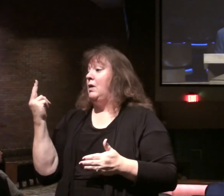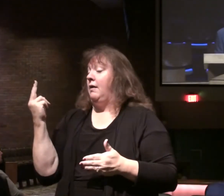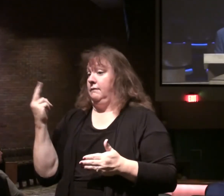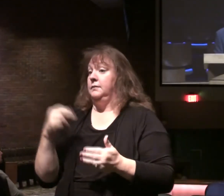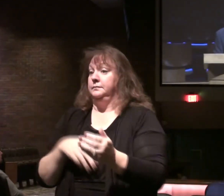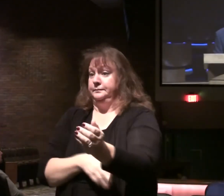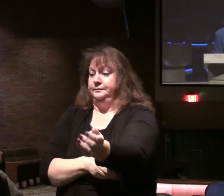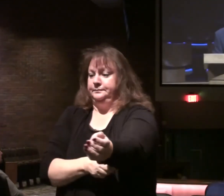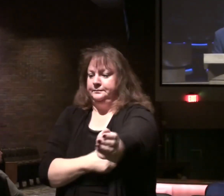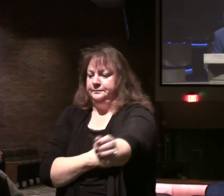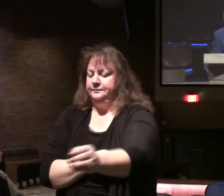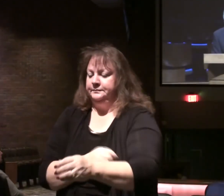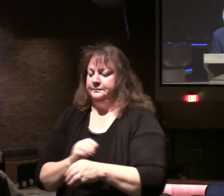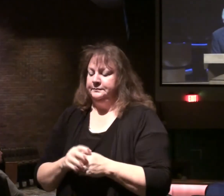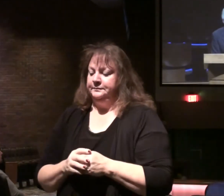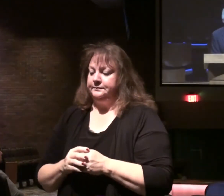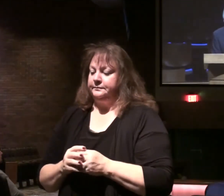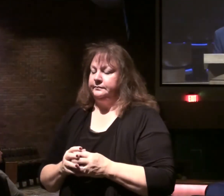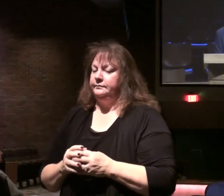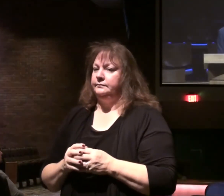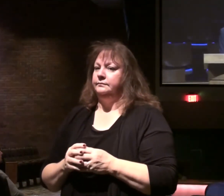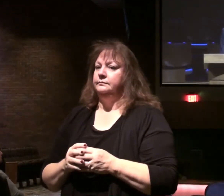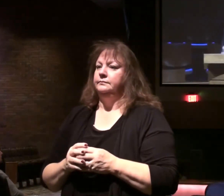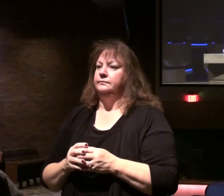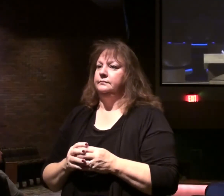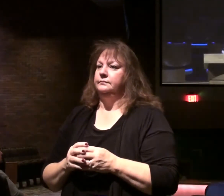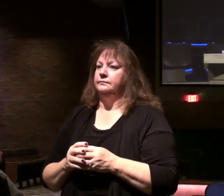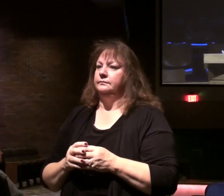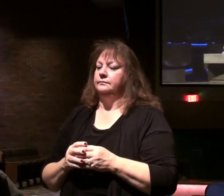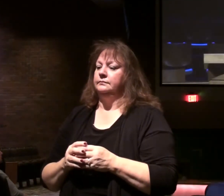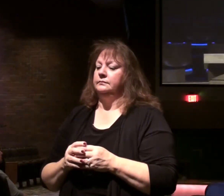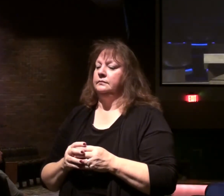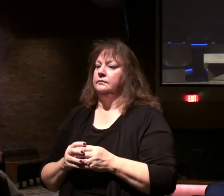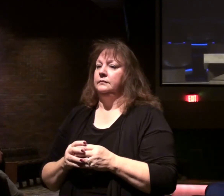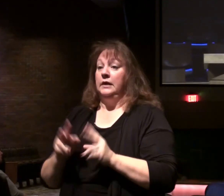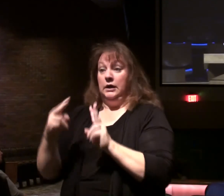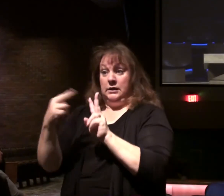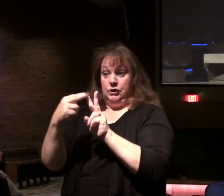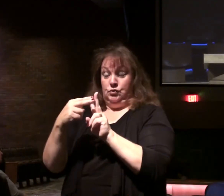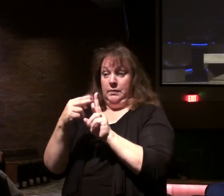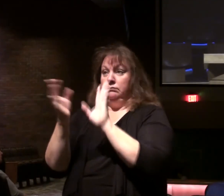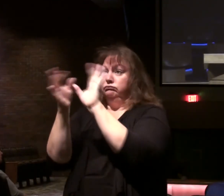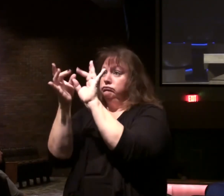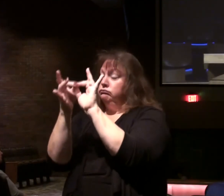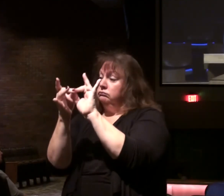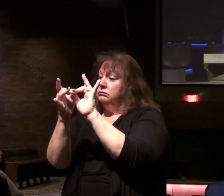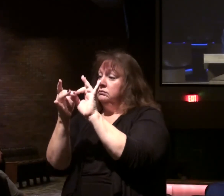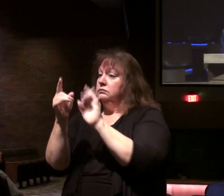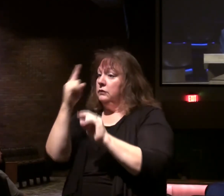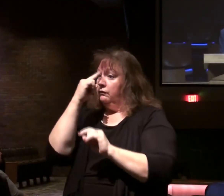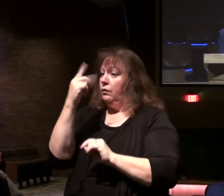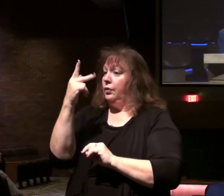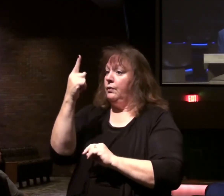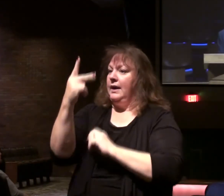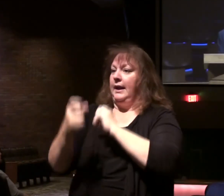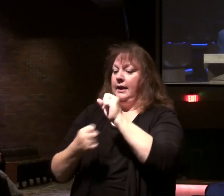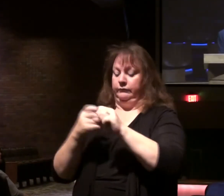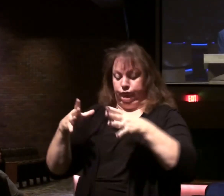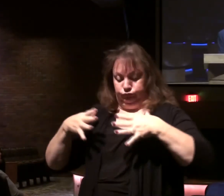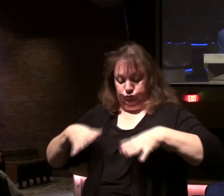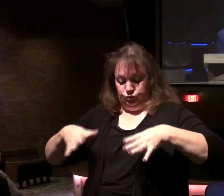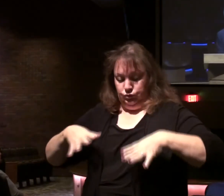Revelation. So, they'll prophesy three and a half years clothed in